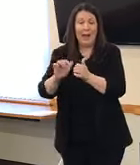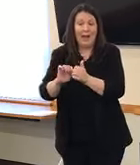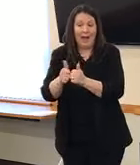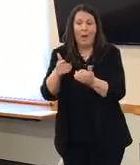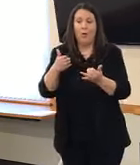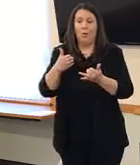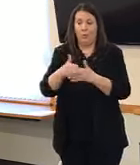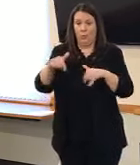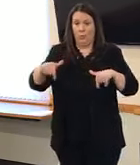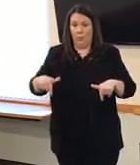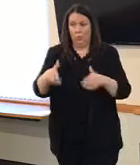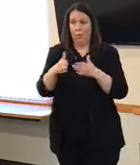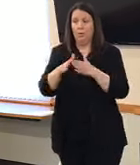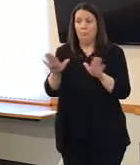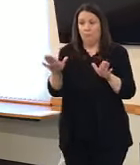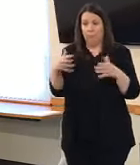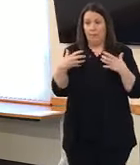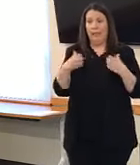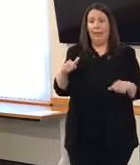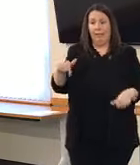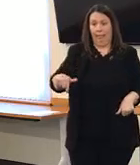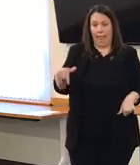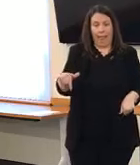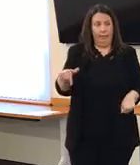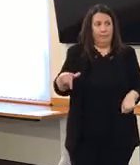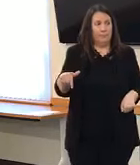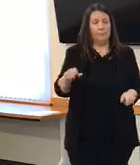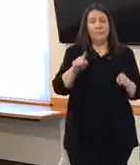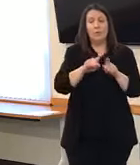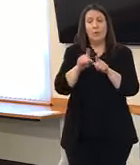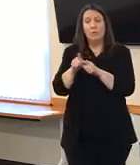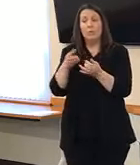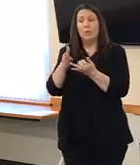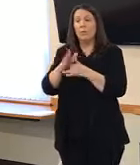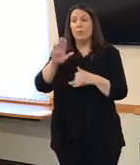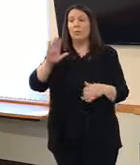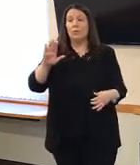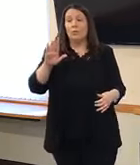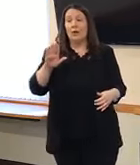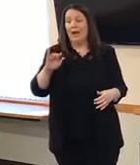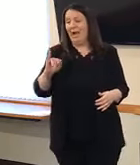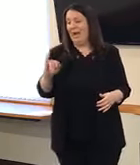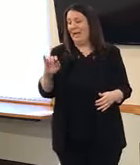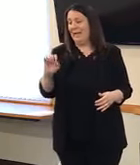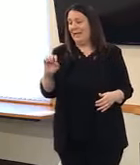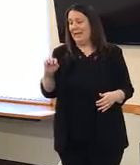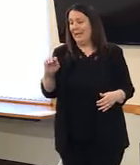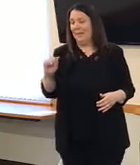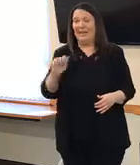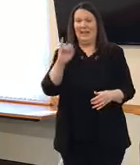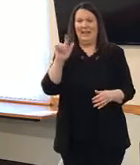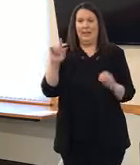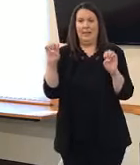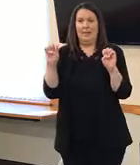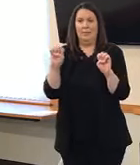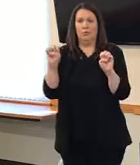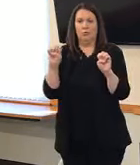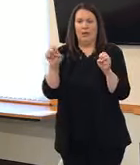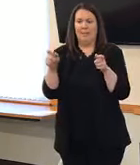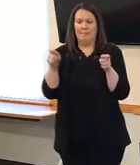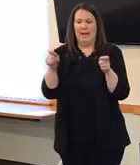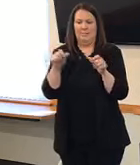Illinois Department of Public Health or local health departments. The other is through your IEMA or Illinois Emergency Management Agency.